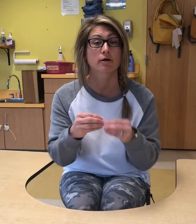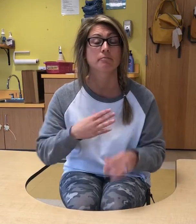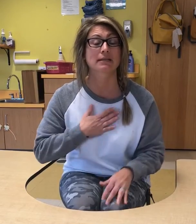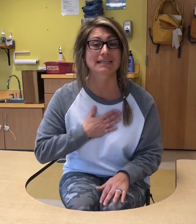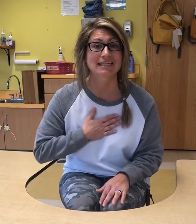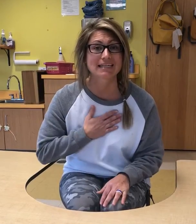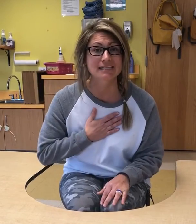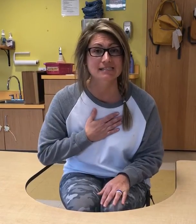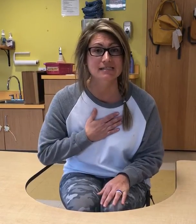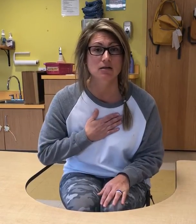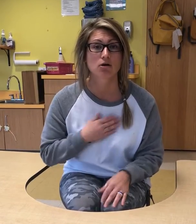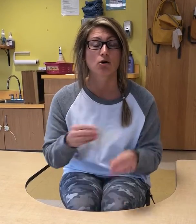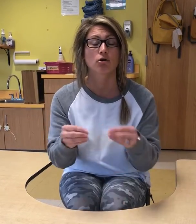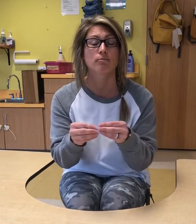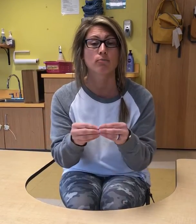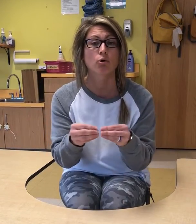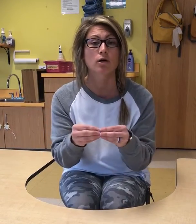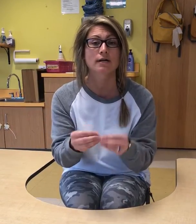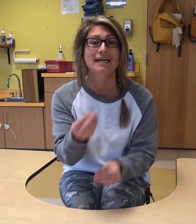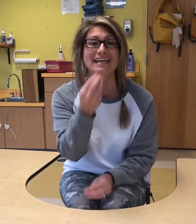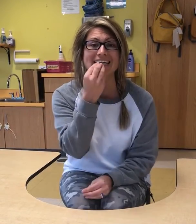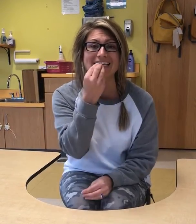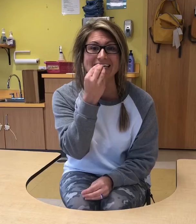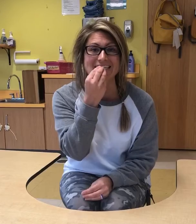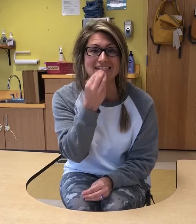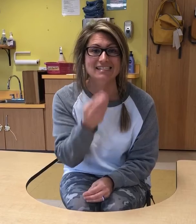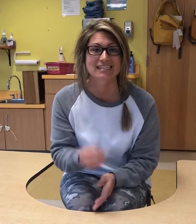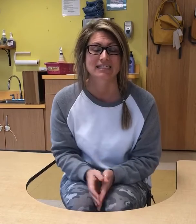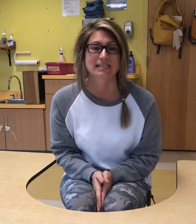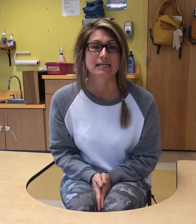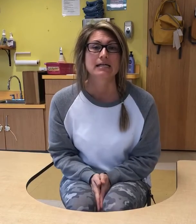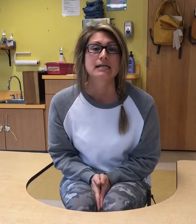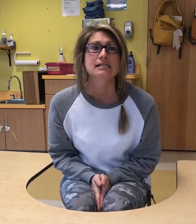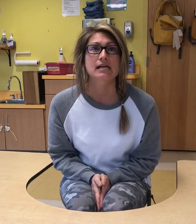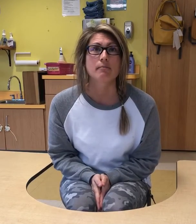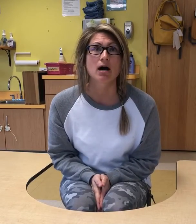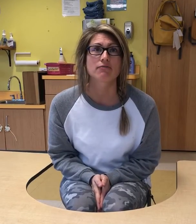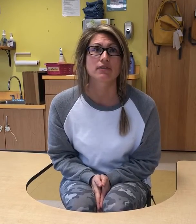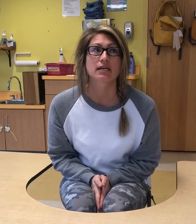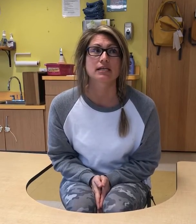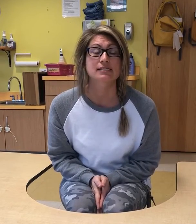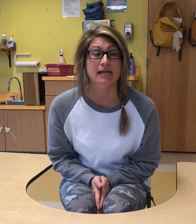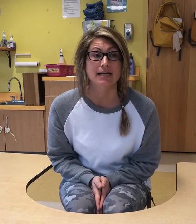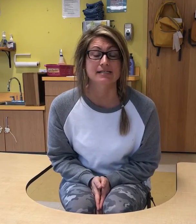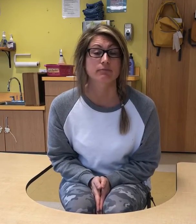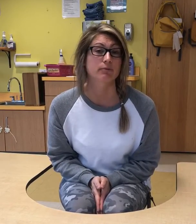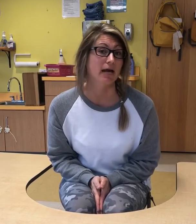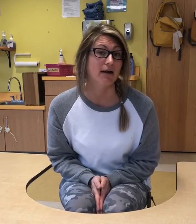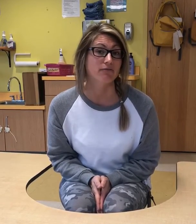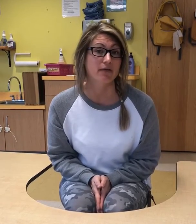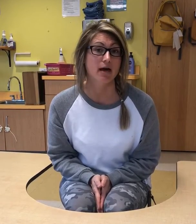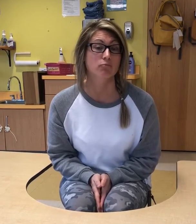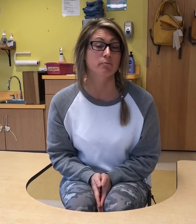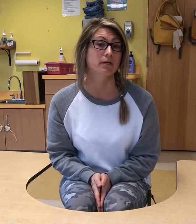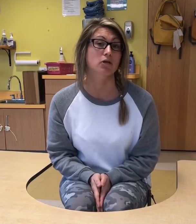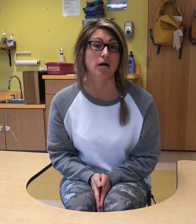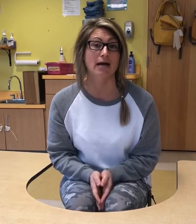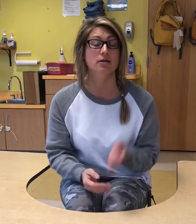please, or more eat. Some of the snacks that we would have for them would be crackers.